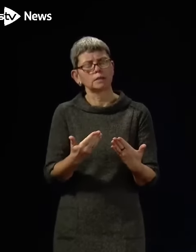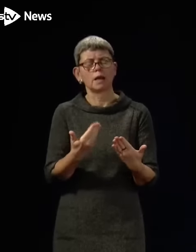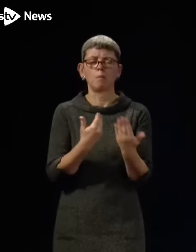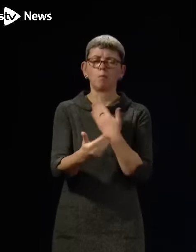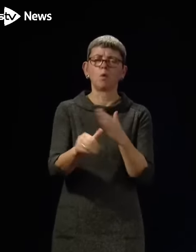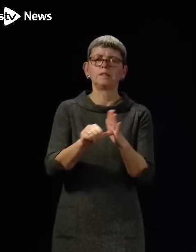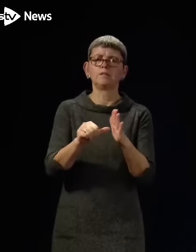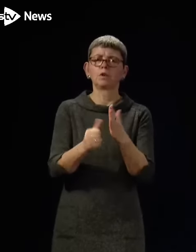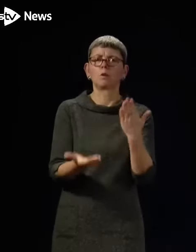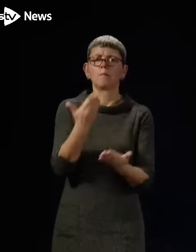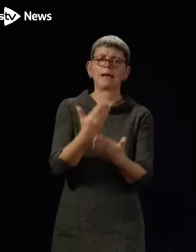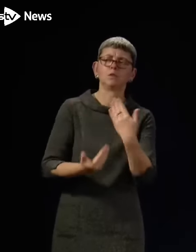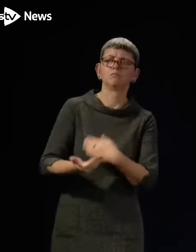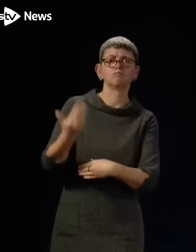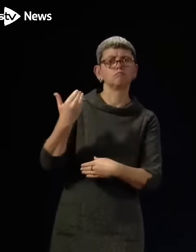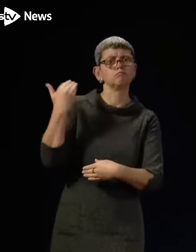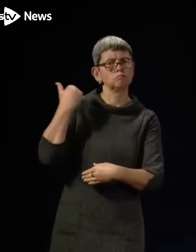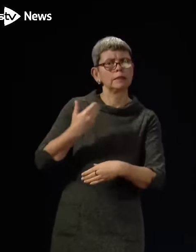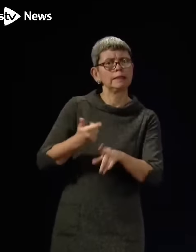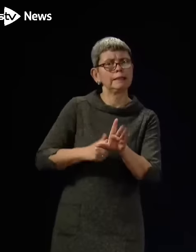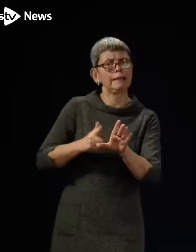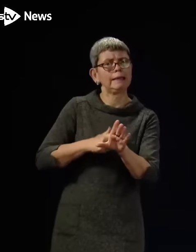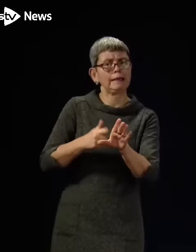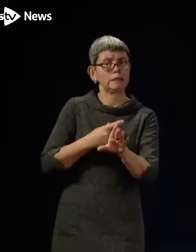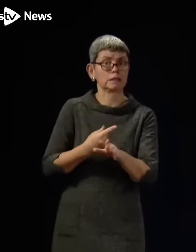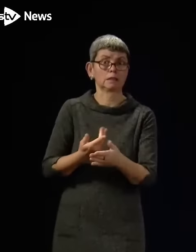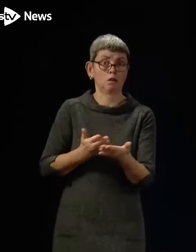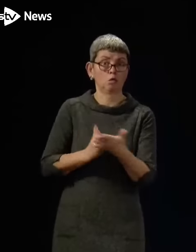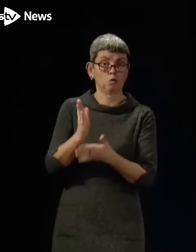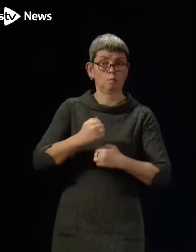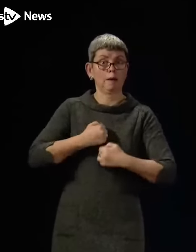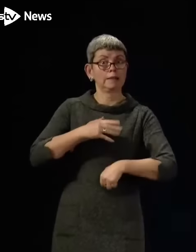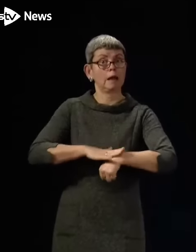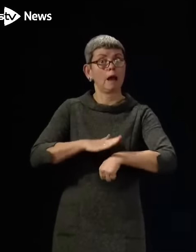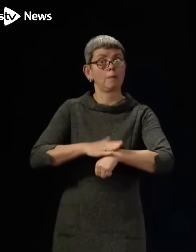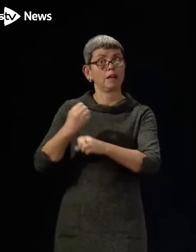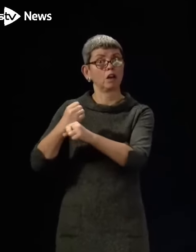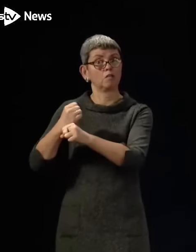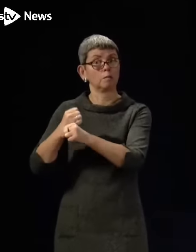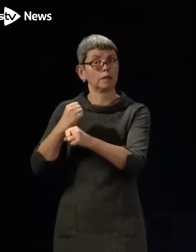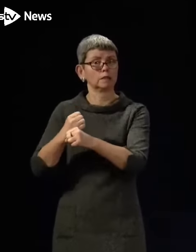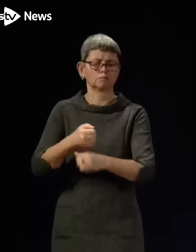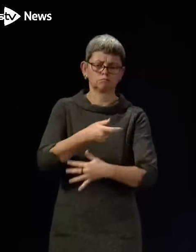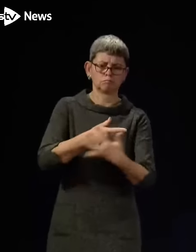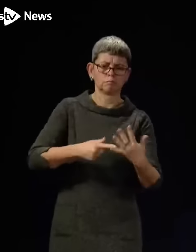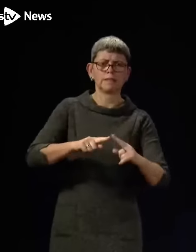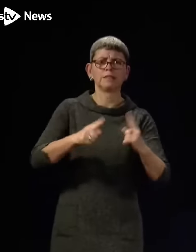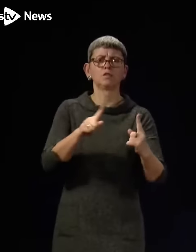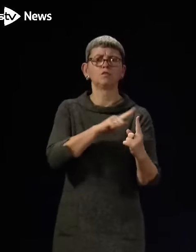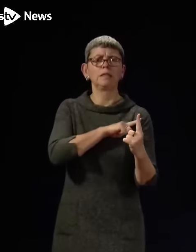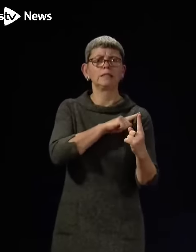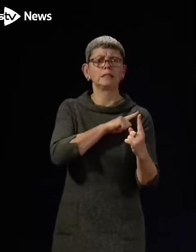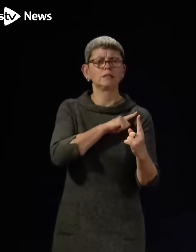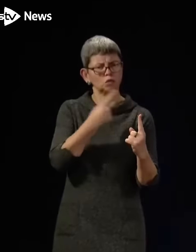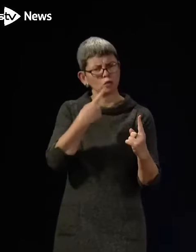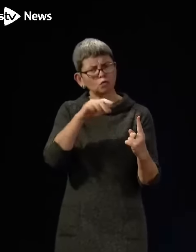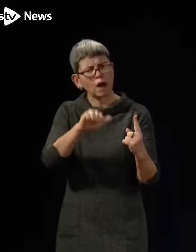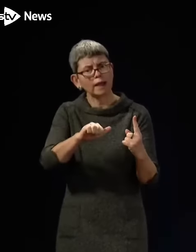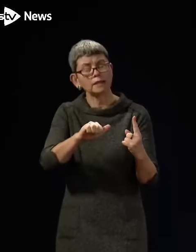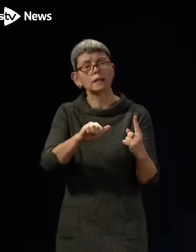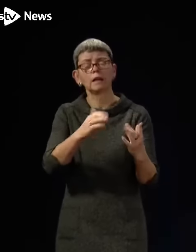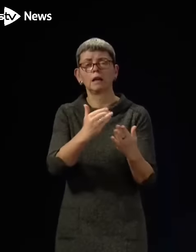any previous year that I've been in government for a variety of reasons. You're right to point to the pressure and the